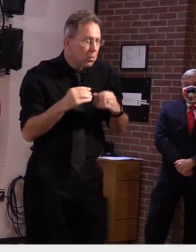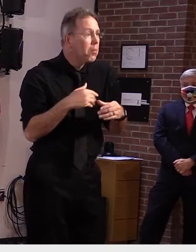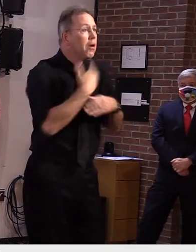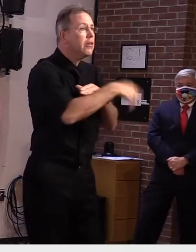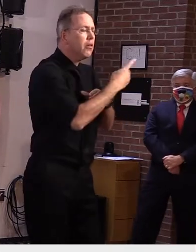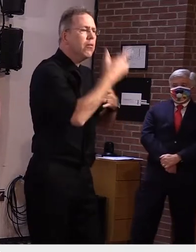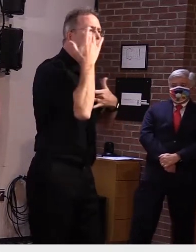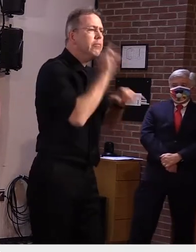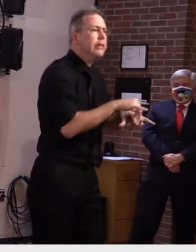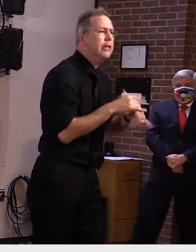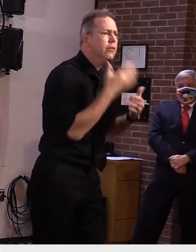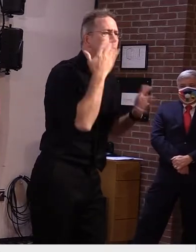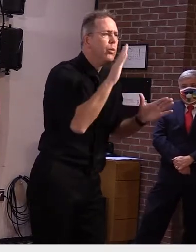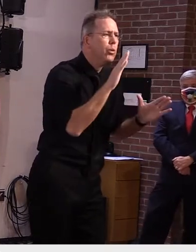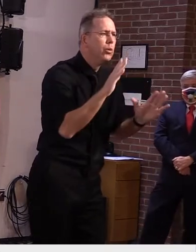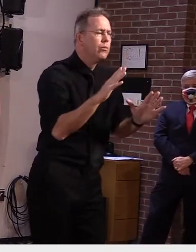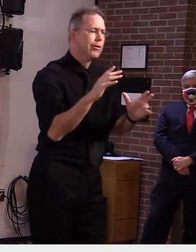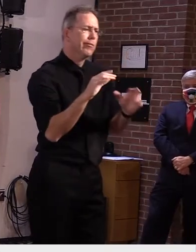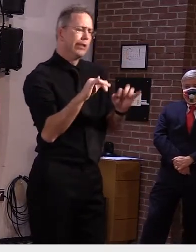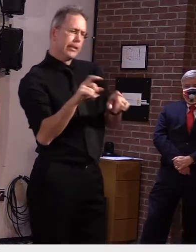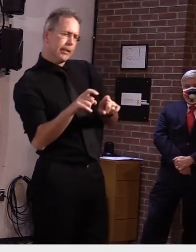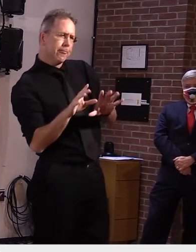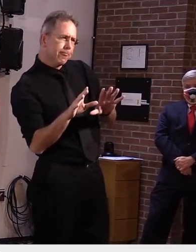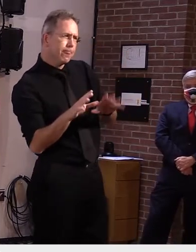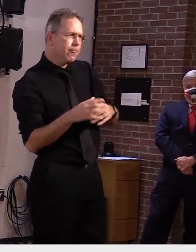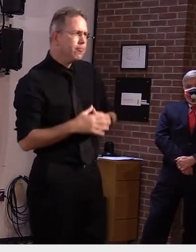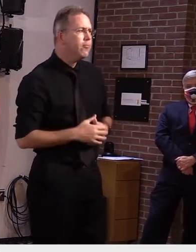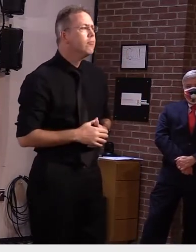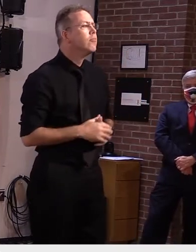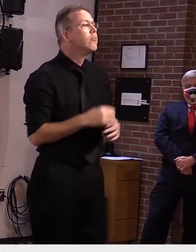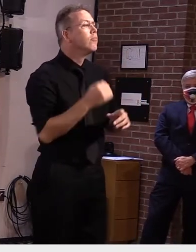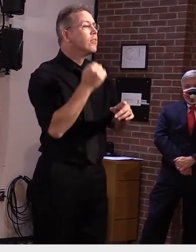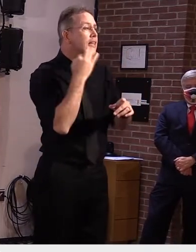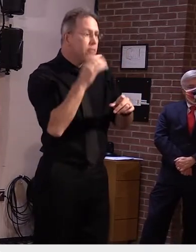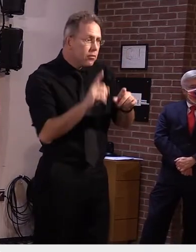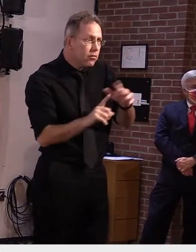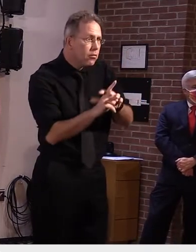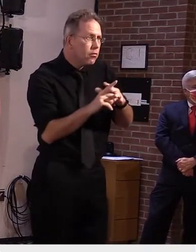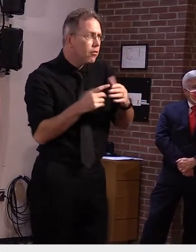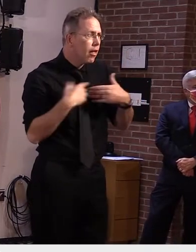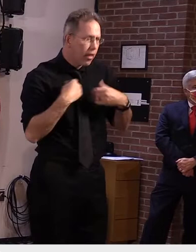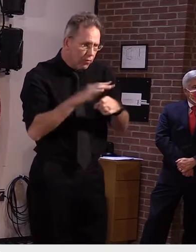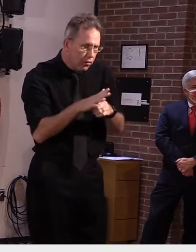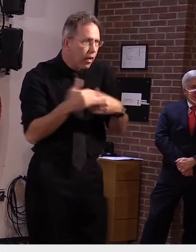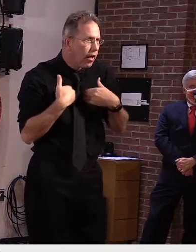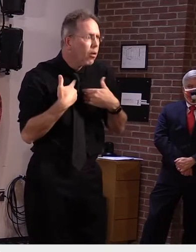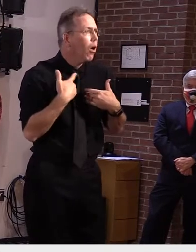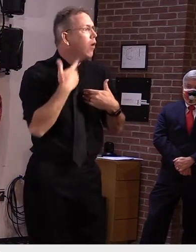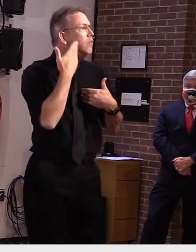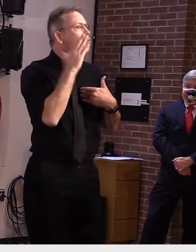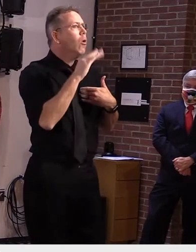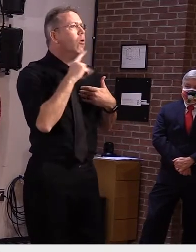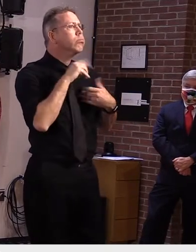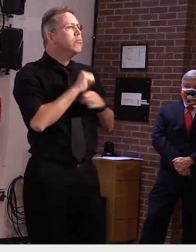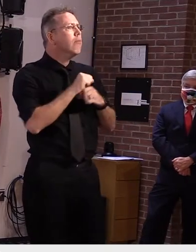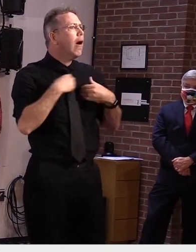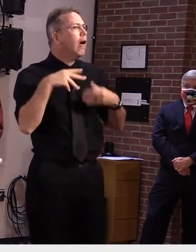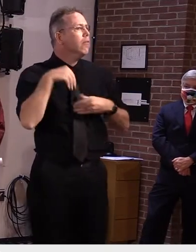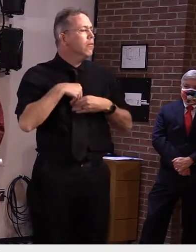valid if it gives you a positive result that you weren't aware of because then you know that you're infectious